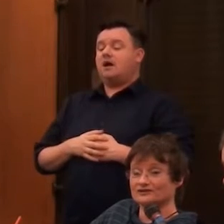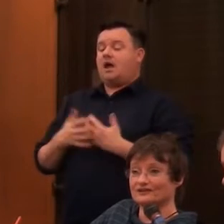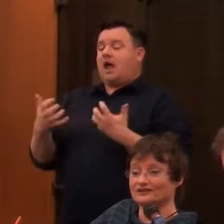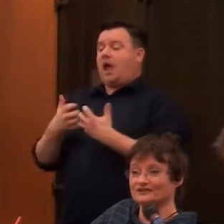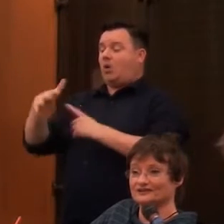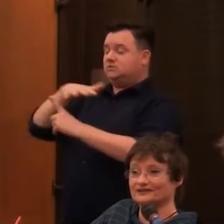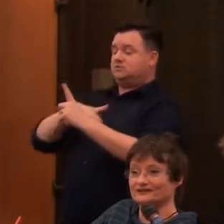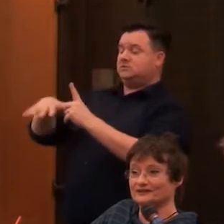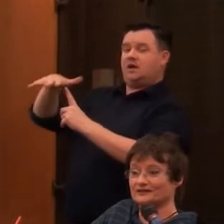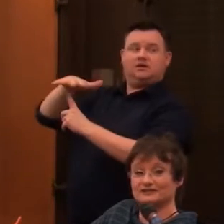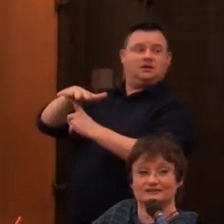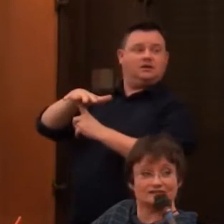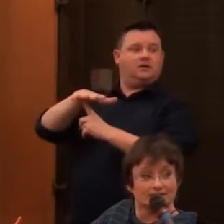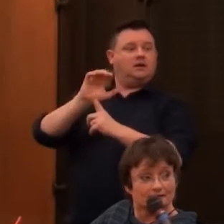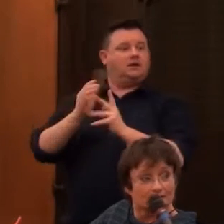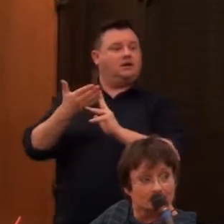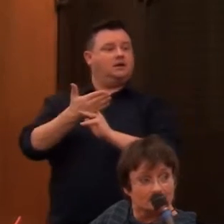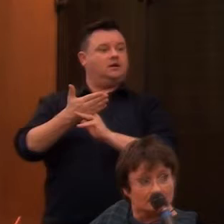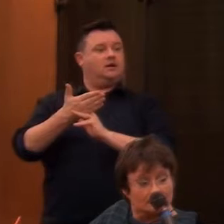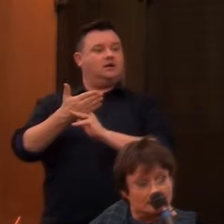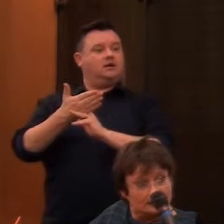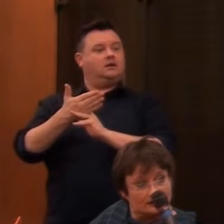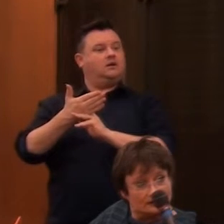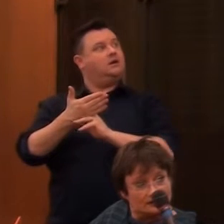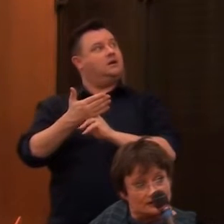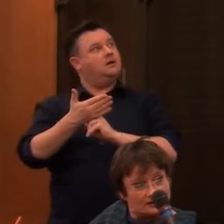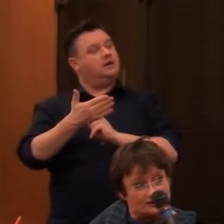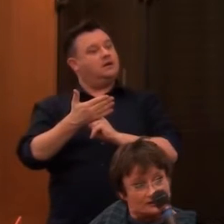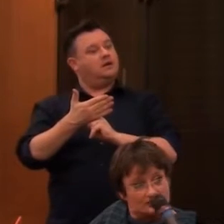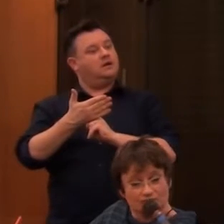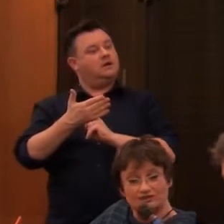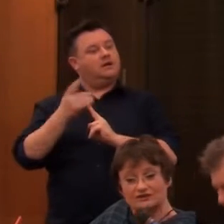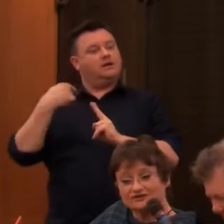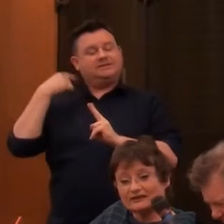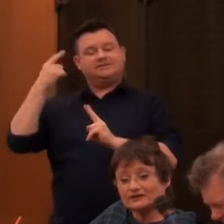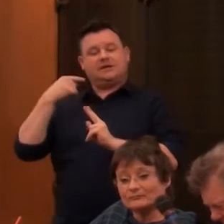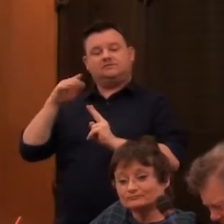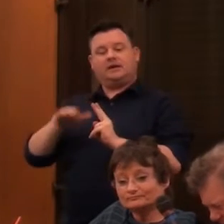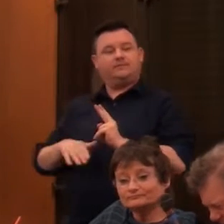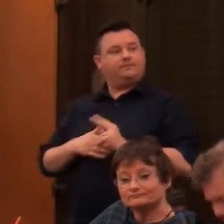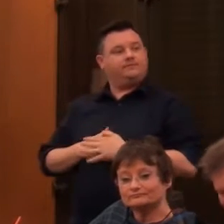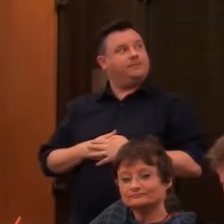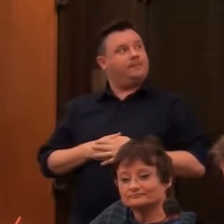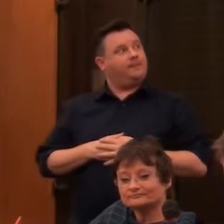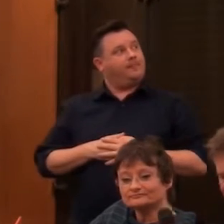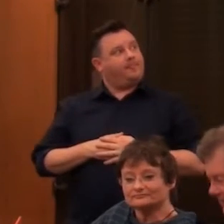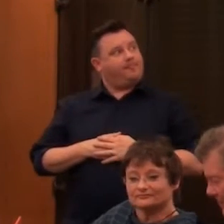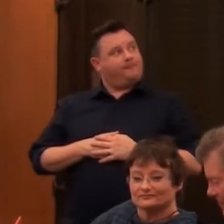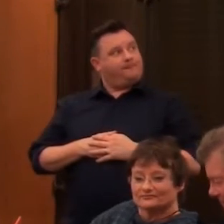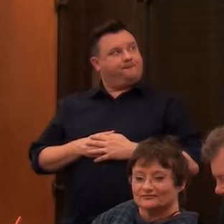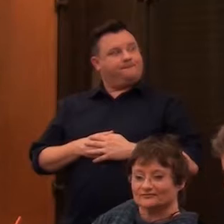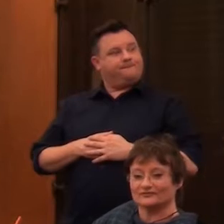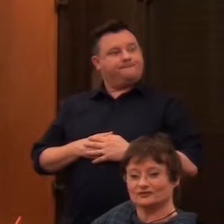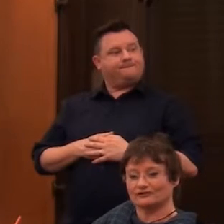society... sorry to interrupt but everyone here thinks we need the sound down as she's going to speak. I'm sorry.